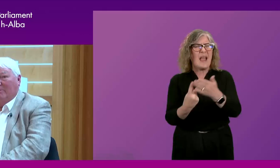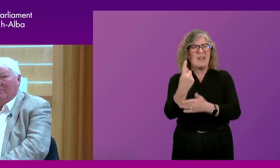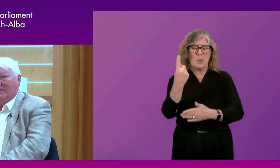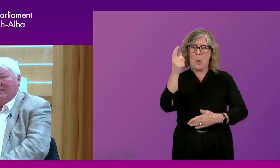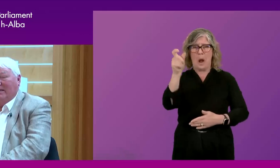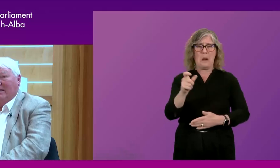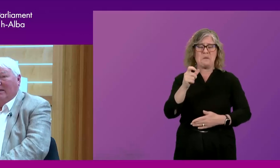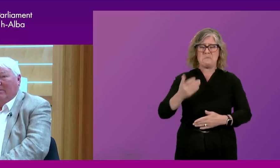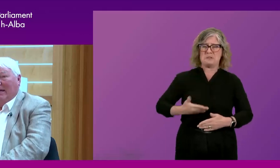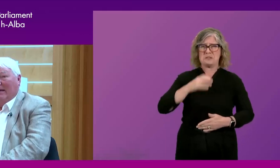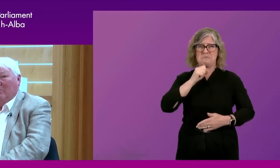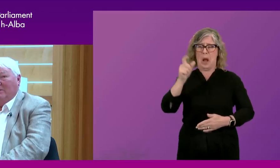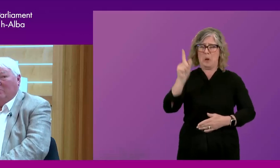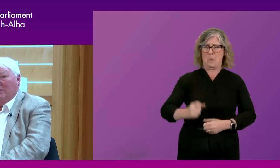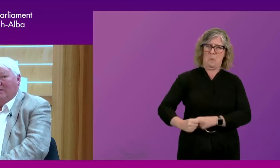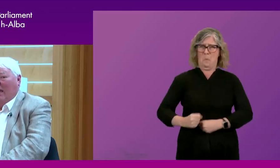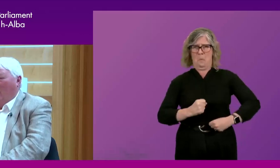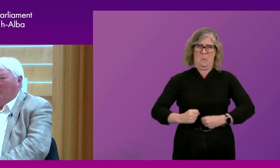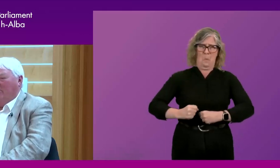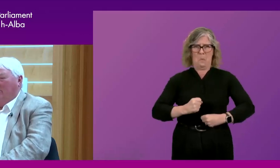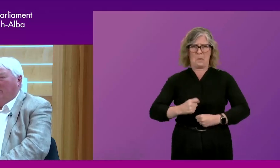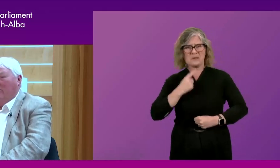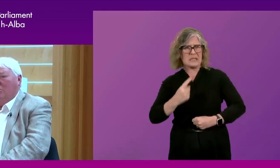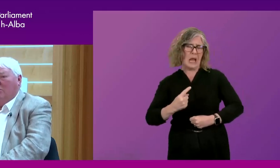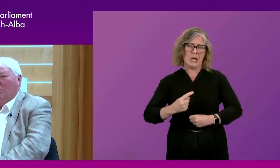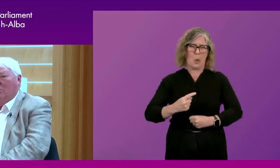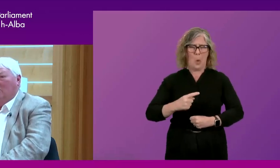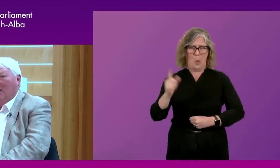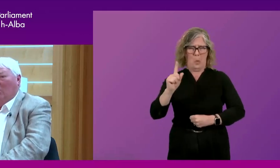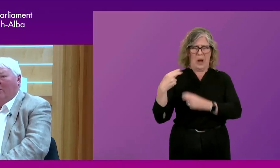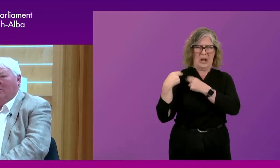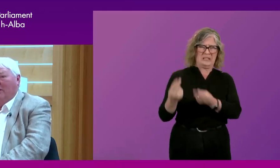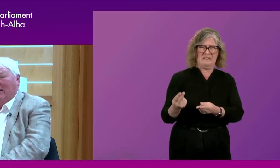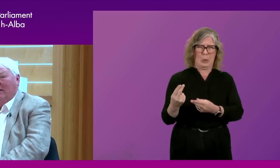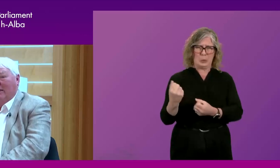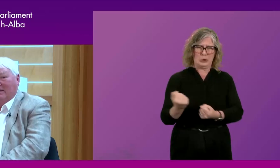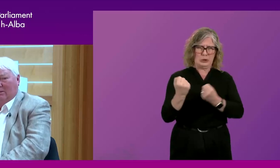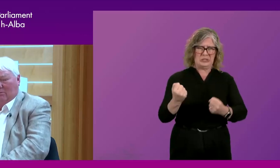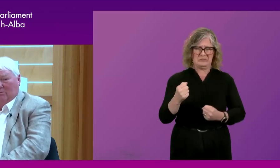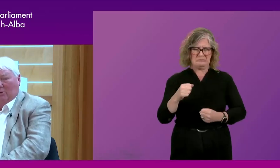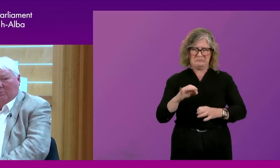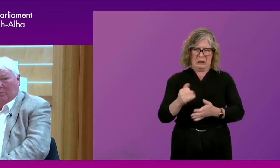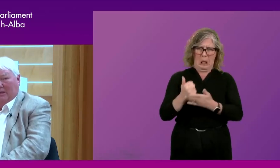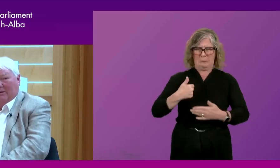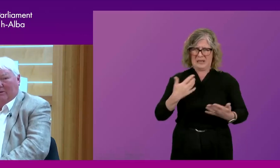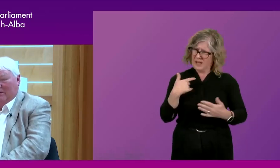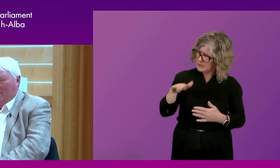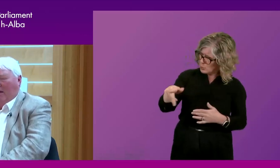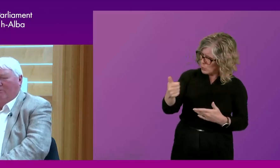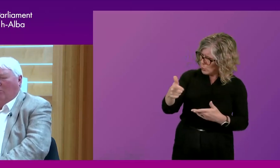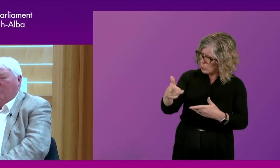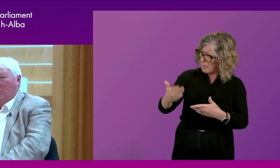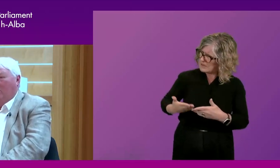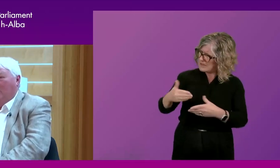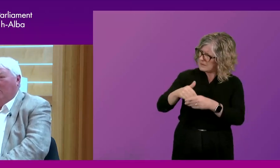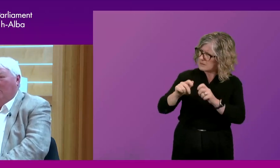a businessman was saying, oh, devolution, no use to me. I'm not interested. And I said, you're involved in property, aren't you? He said,